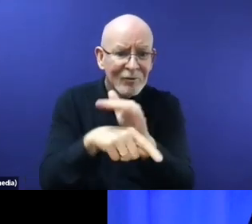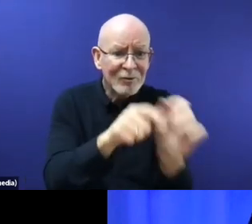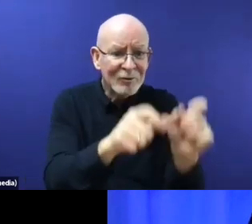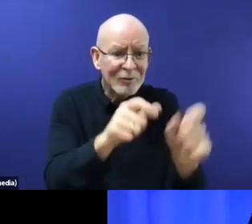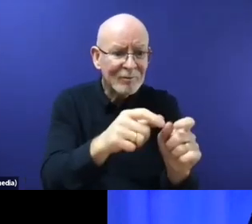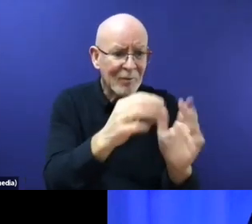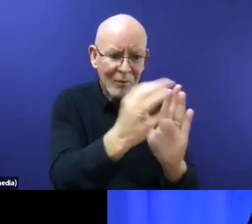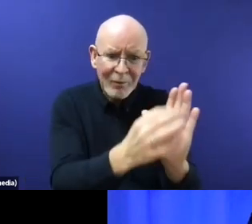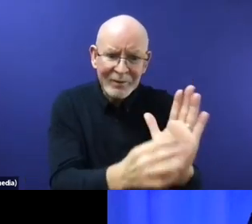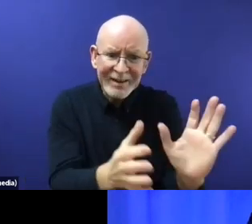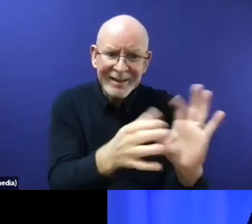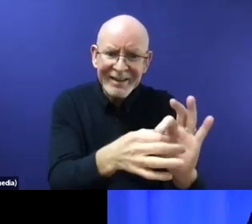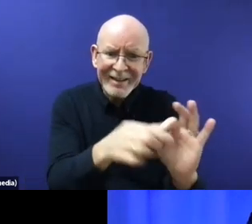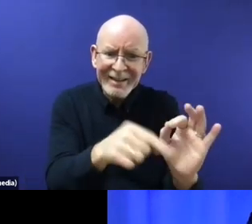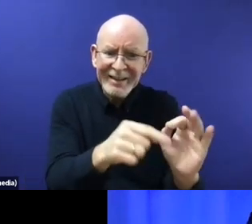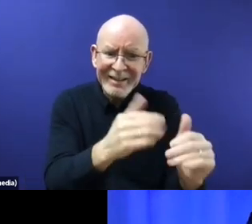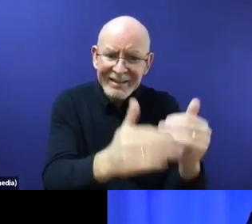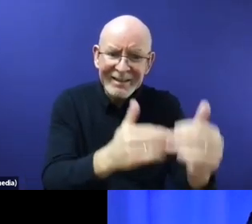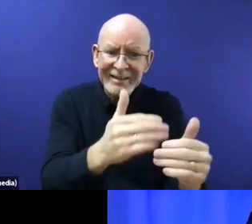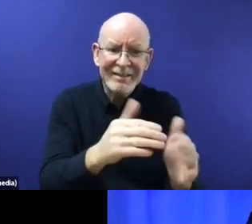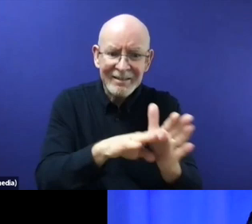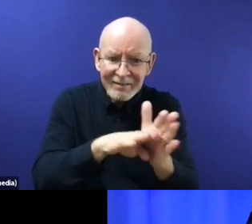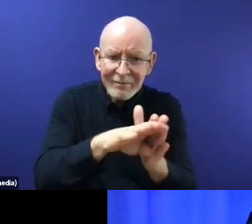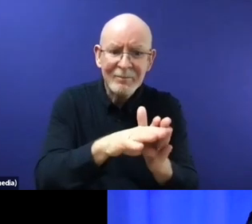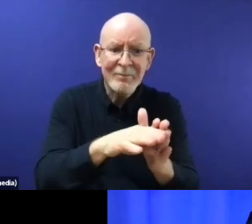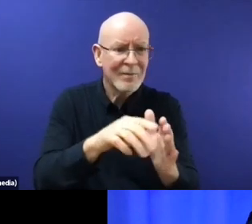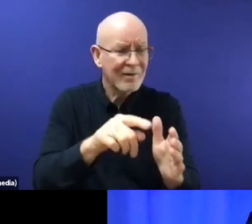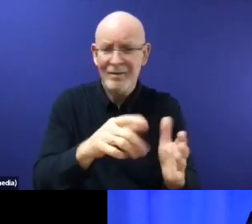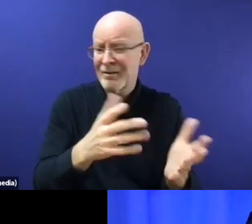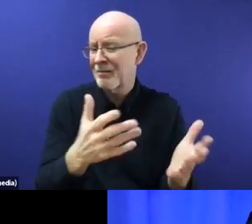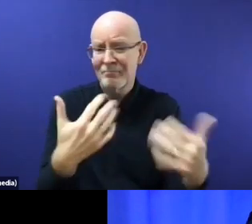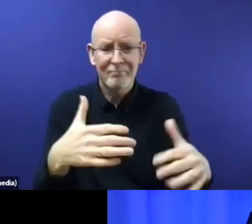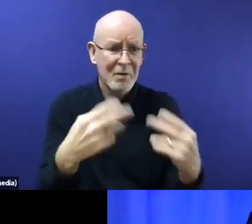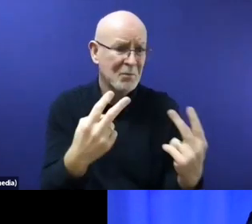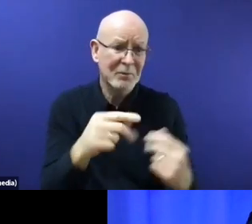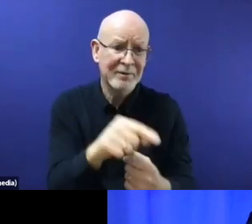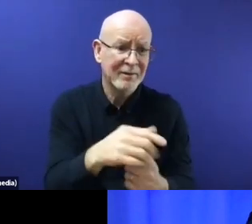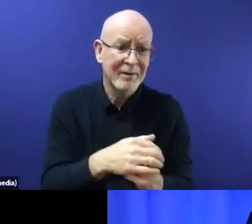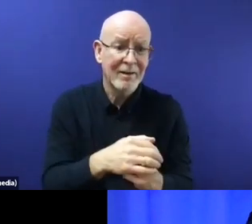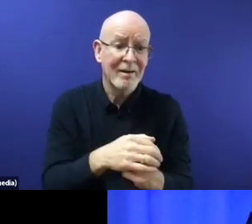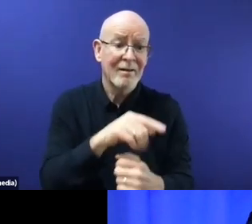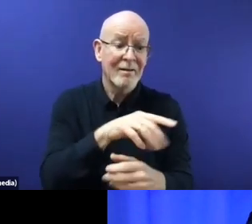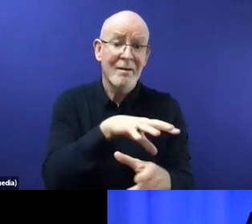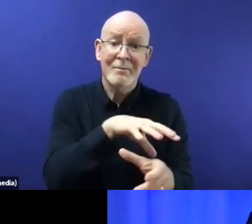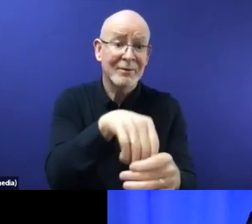essential. I mean how can we make sure that any deal or any policy that is directed to